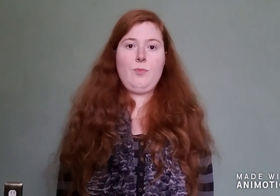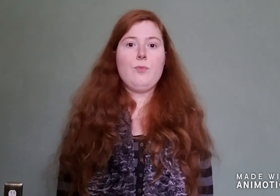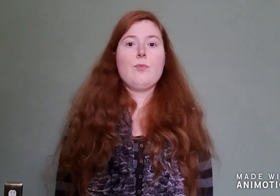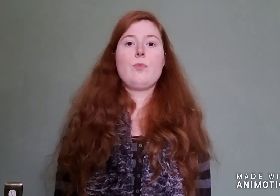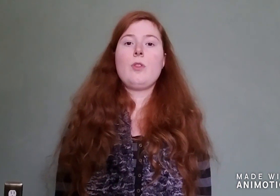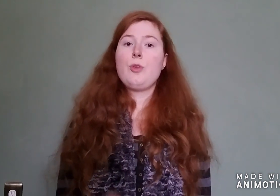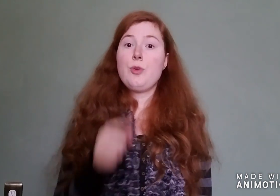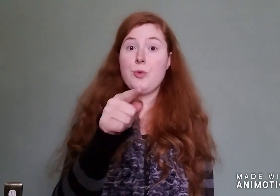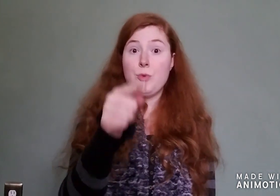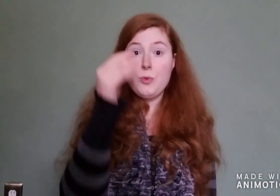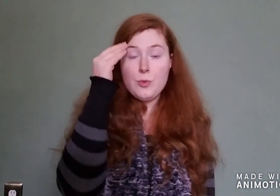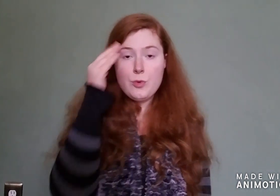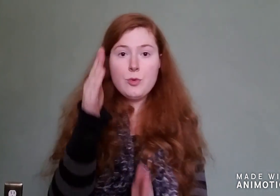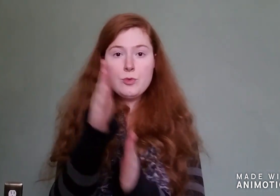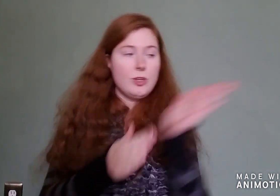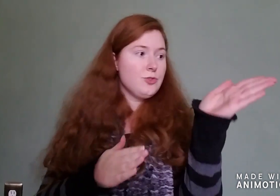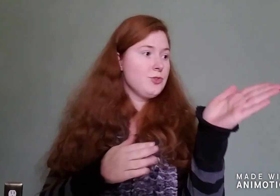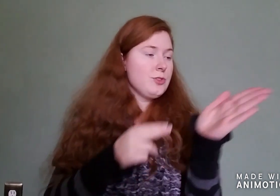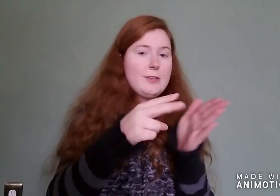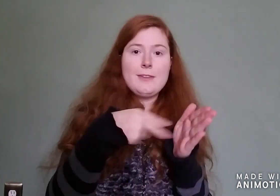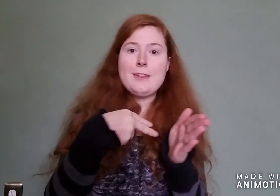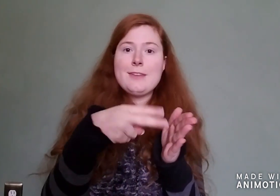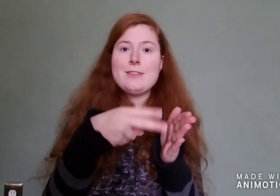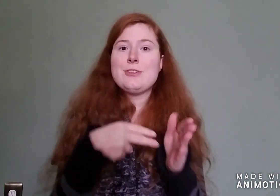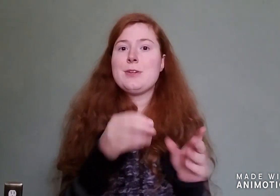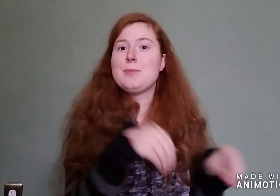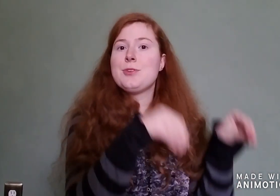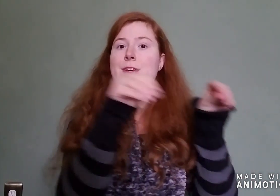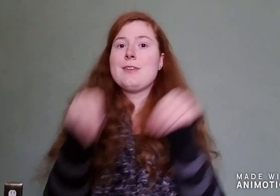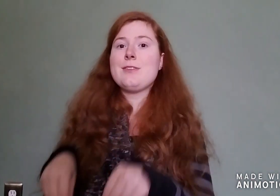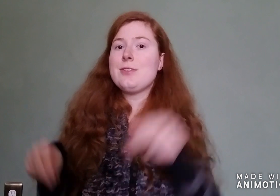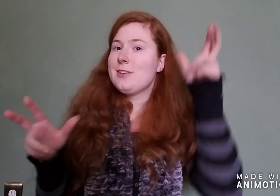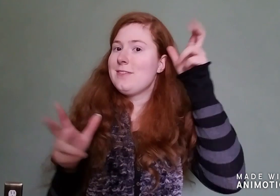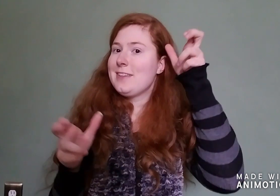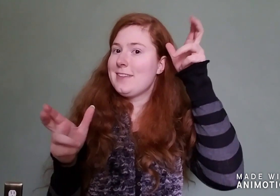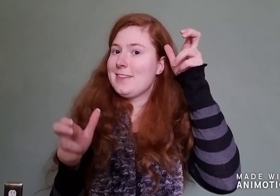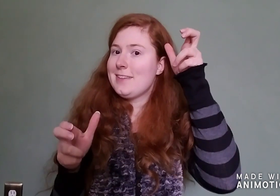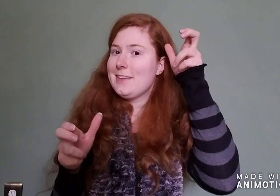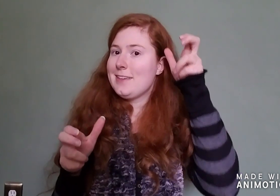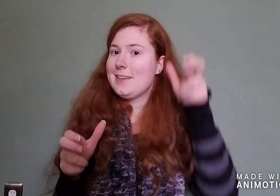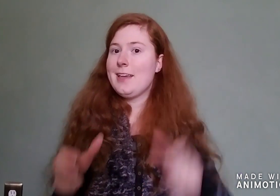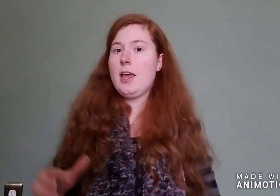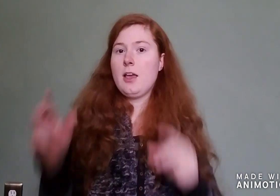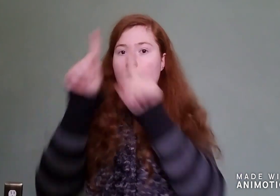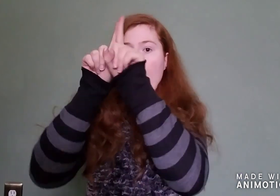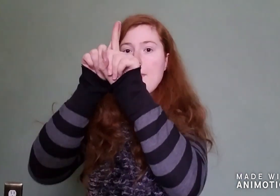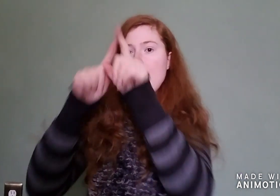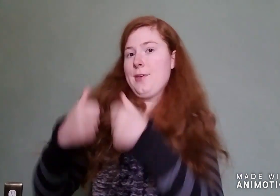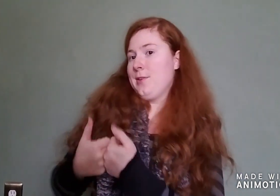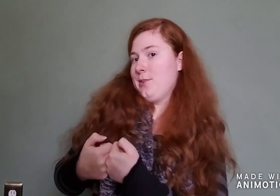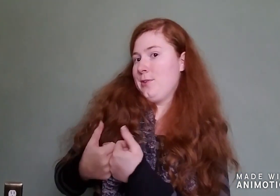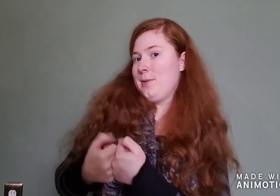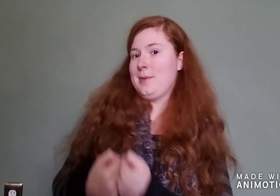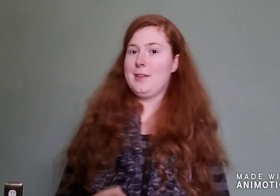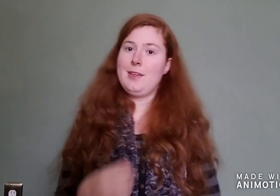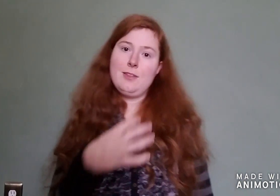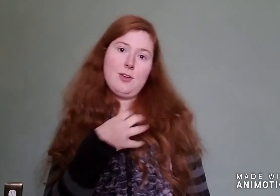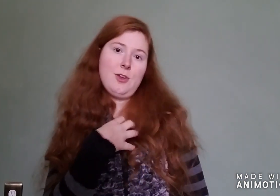You know Dasher and Dancer and Prancer and Vixen, Comet and Cupid and Donner and